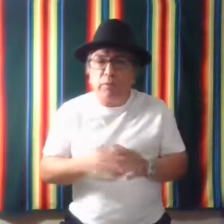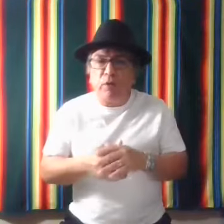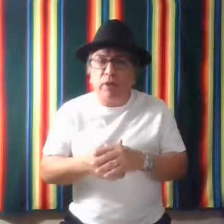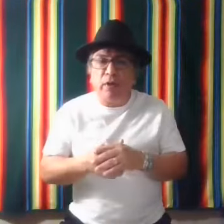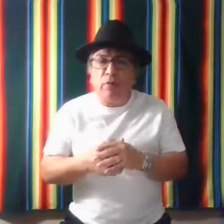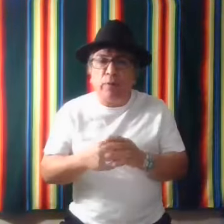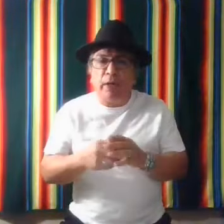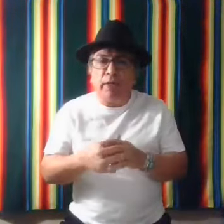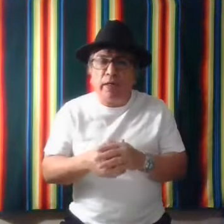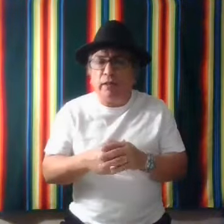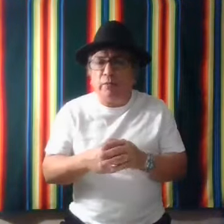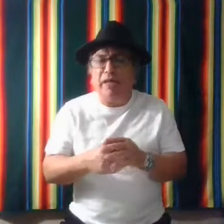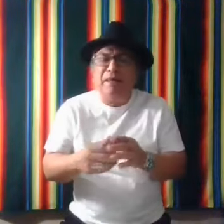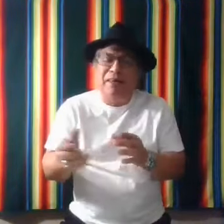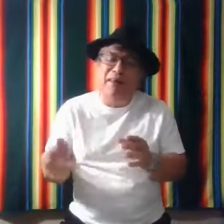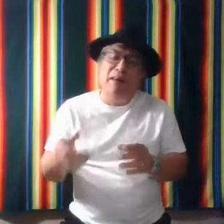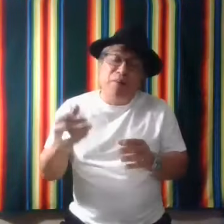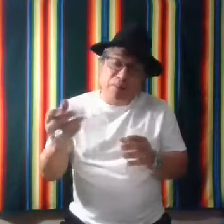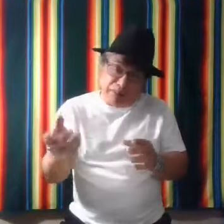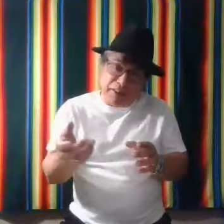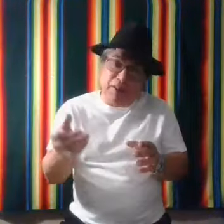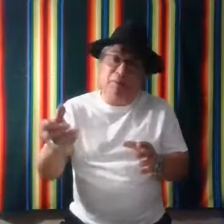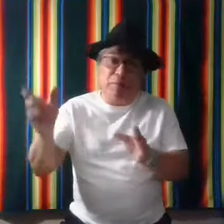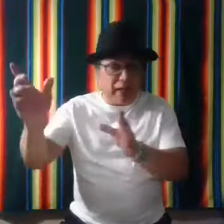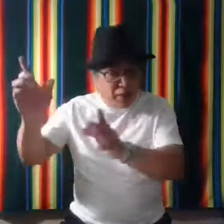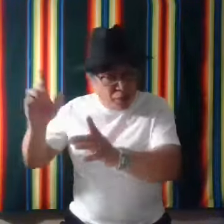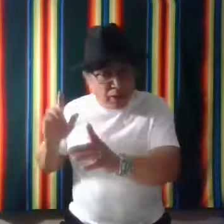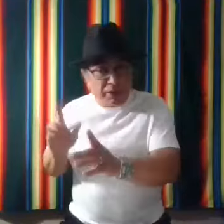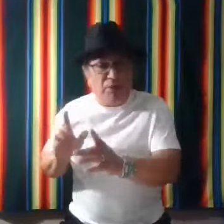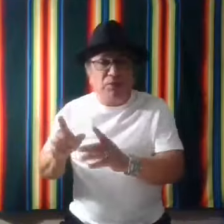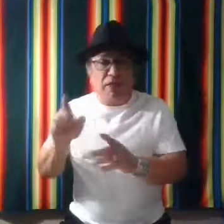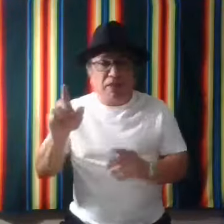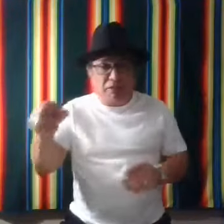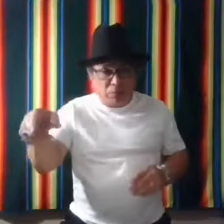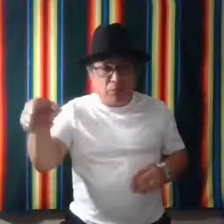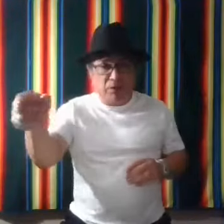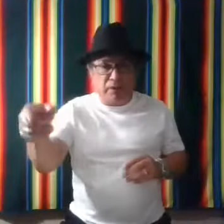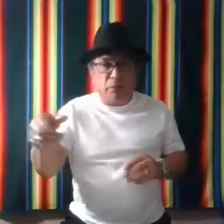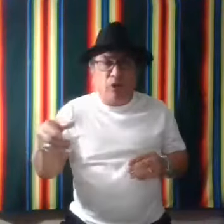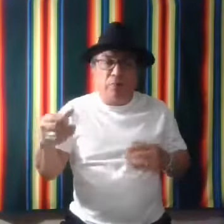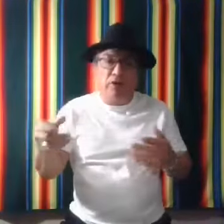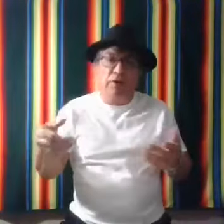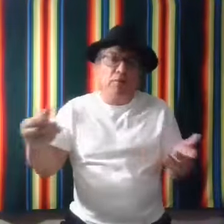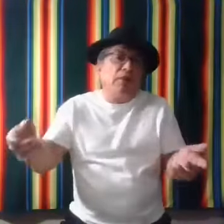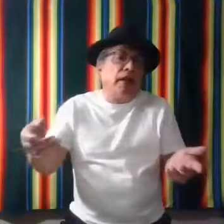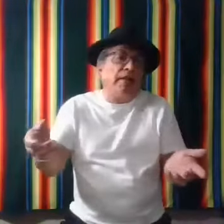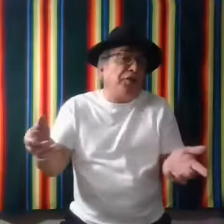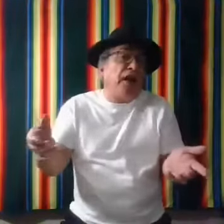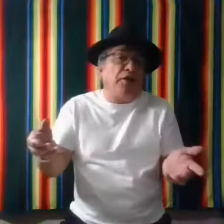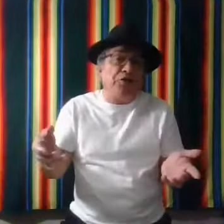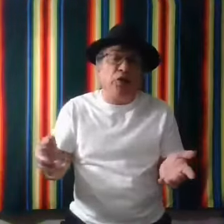pointing out nobody. Now you hear me and still back in the old way, some of those customs was the same way because it was like a challenge, you